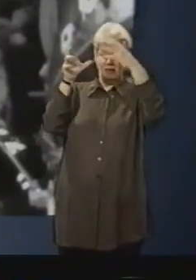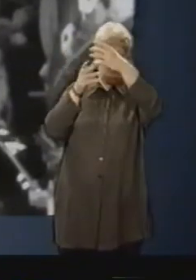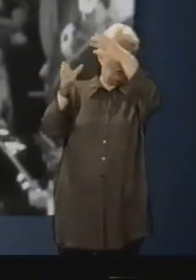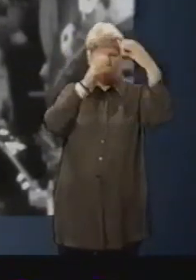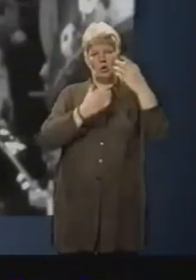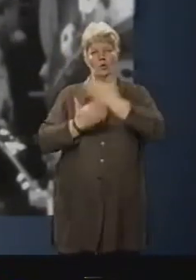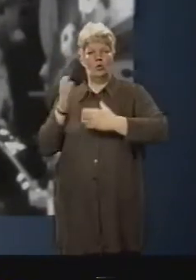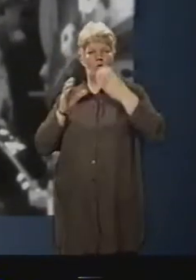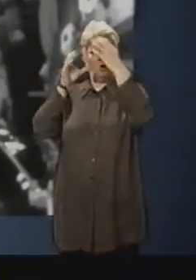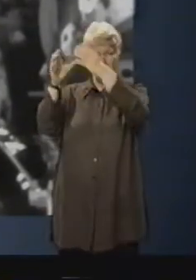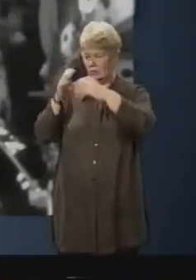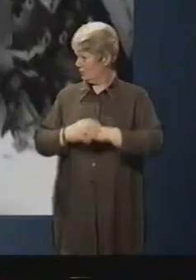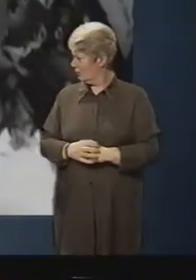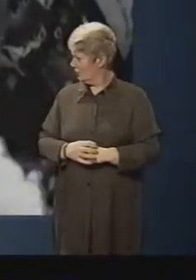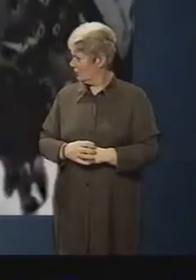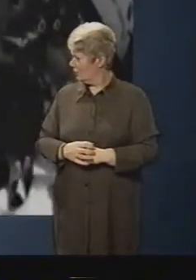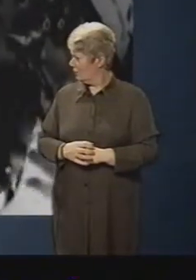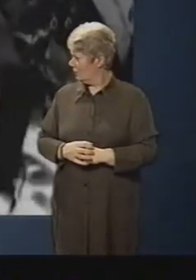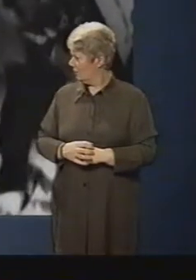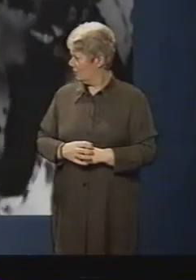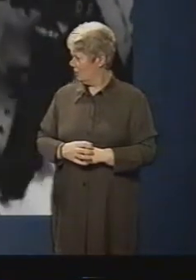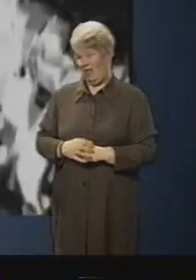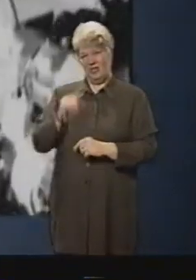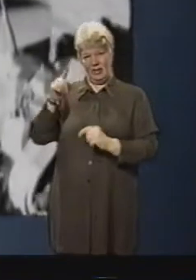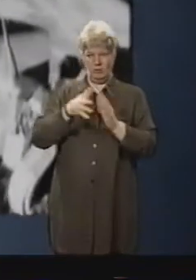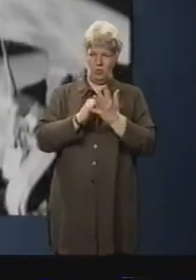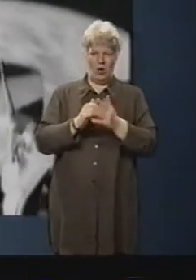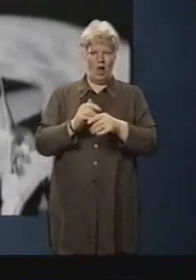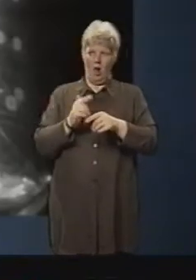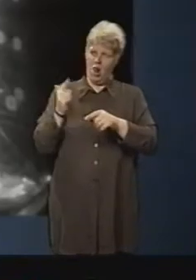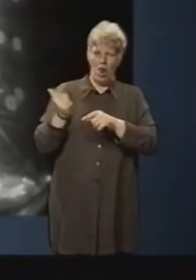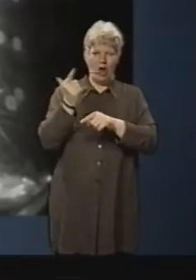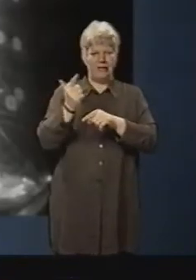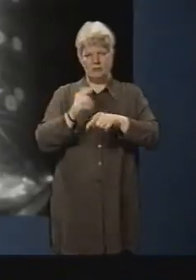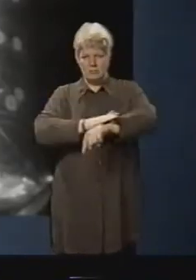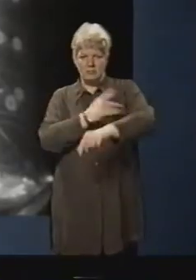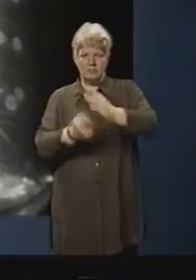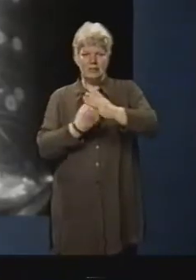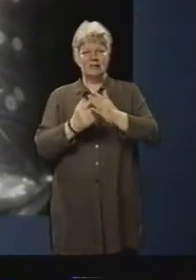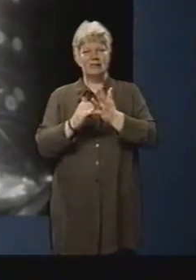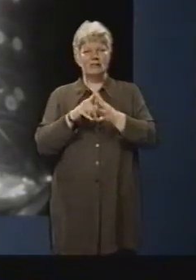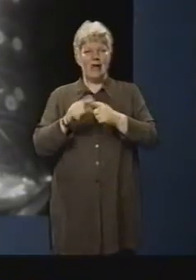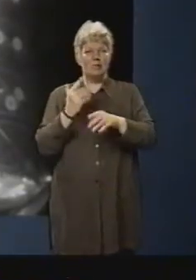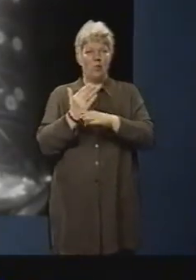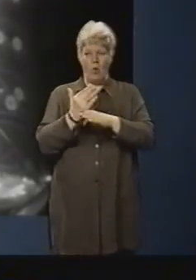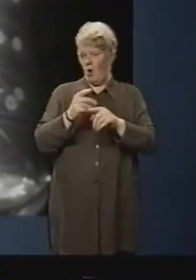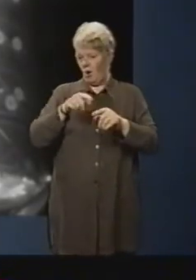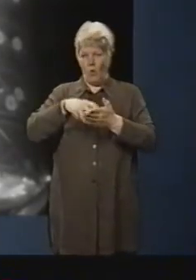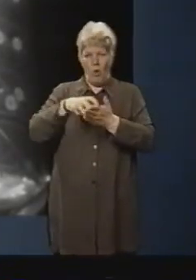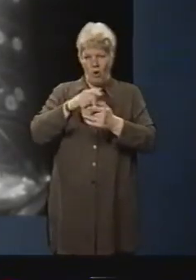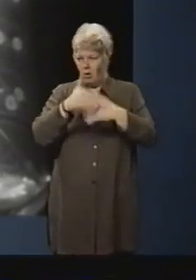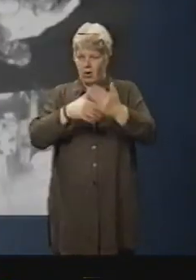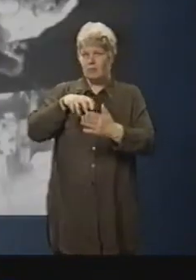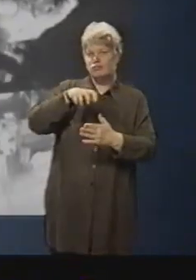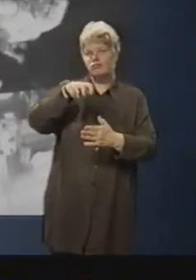During this, the longest spacewalk in history, a tool goes spinning off. And that's bad news when you're in space, because